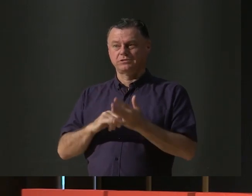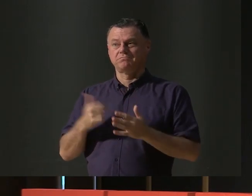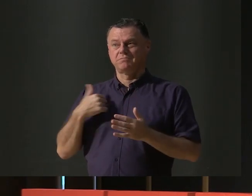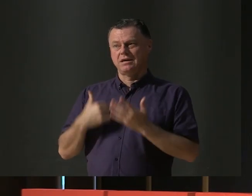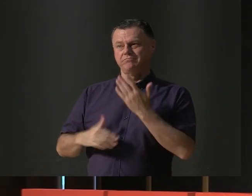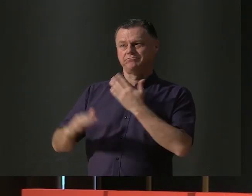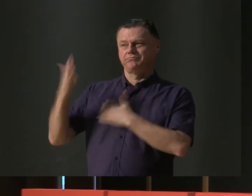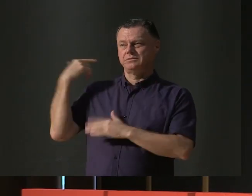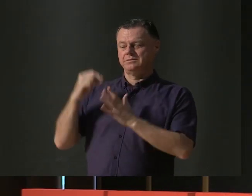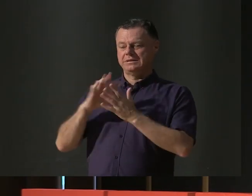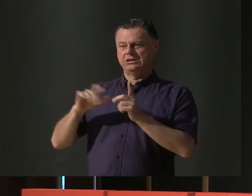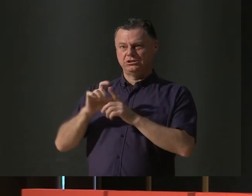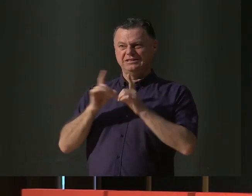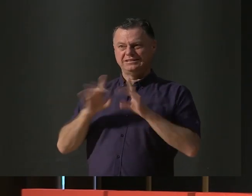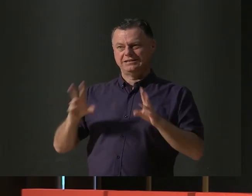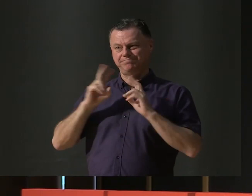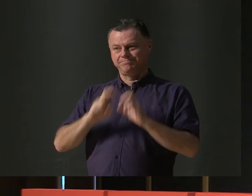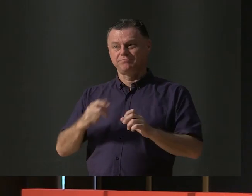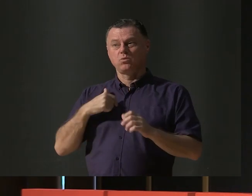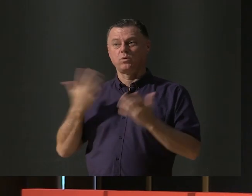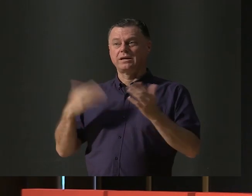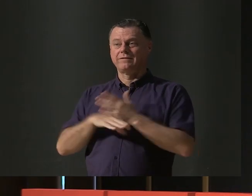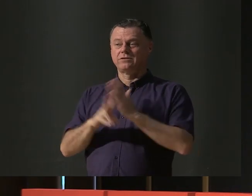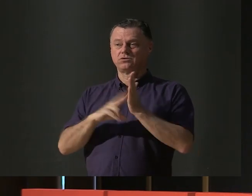on a monitoring expedition in the Grampians National Park in Victoria.